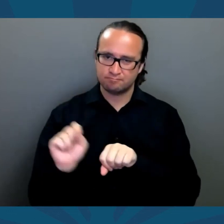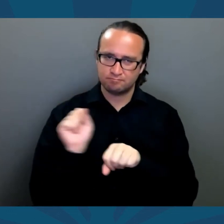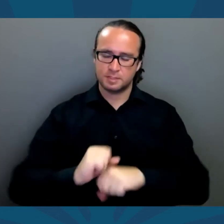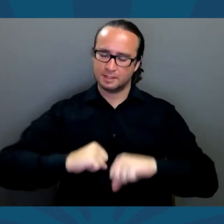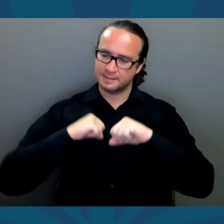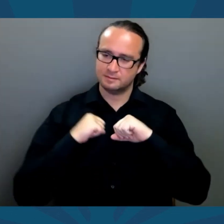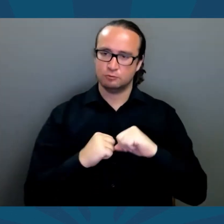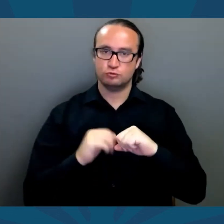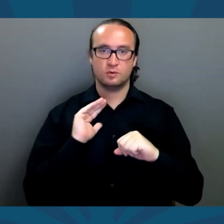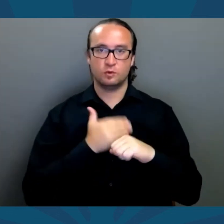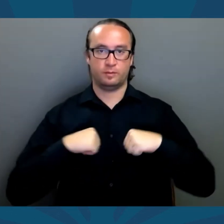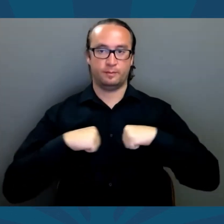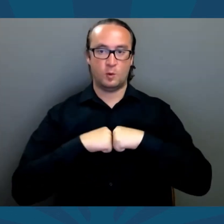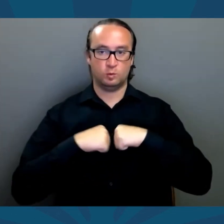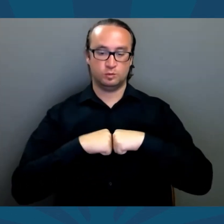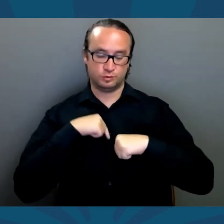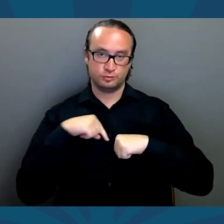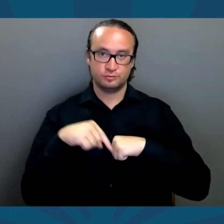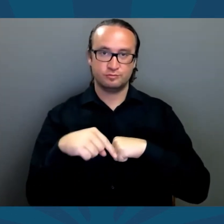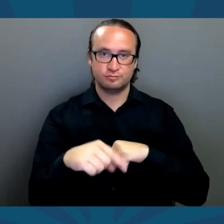I'll work to secure our border,